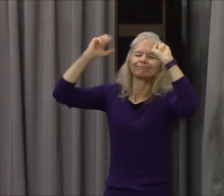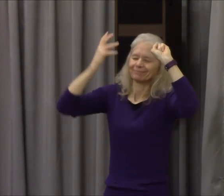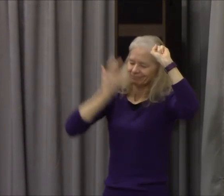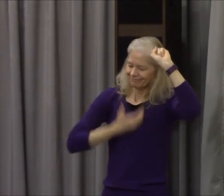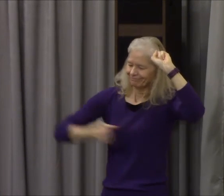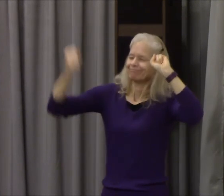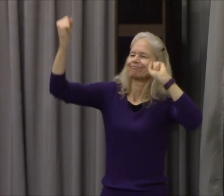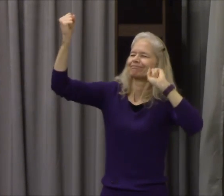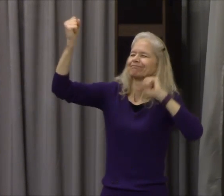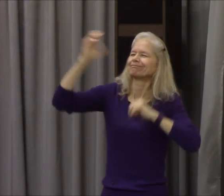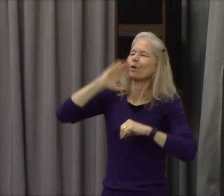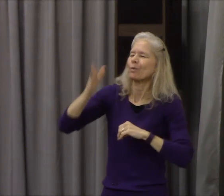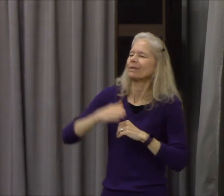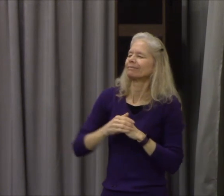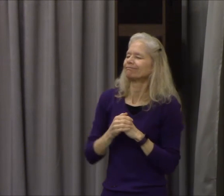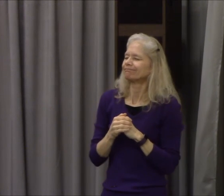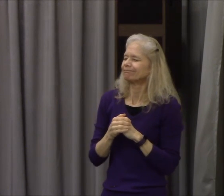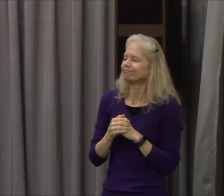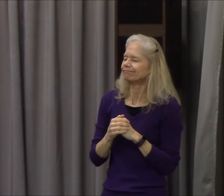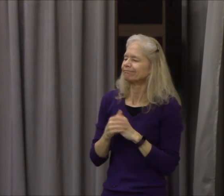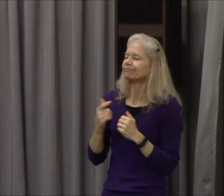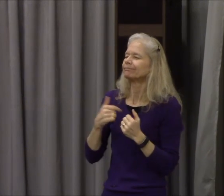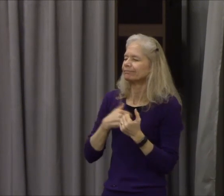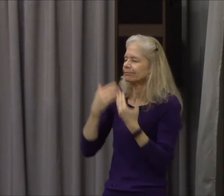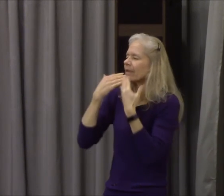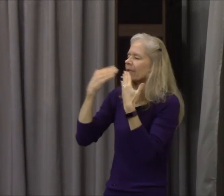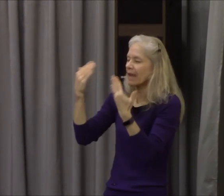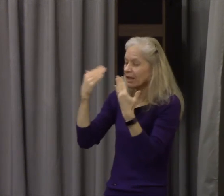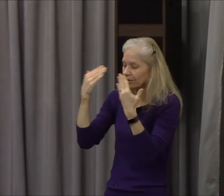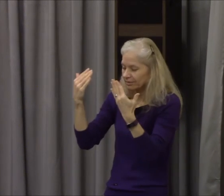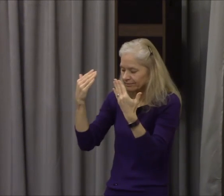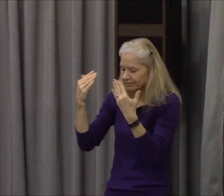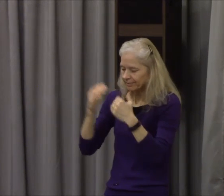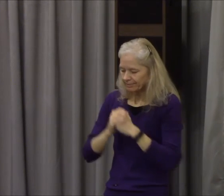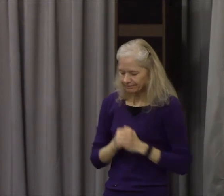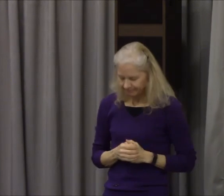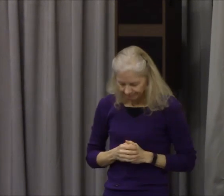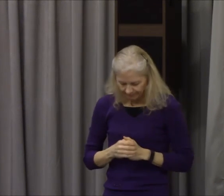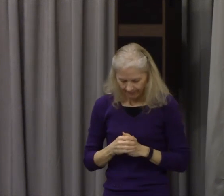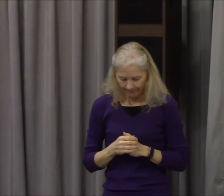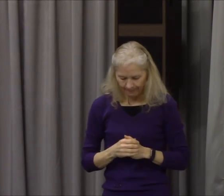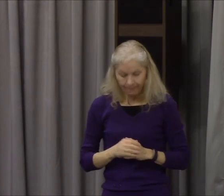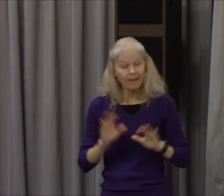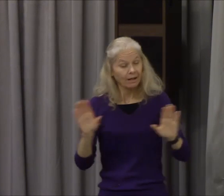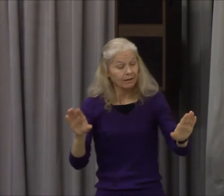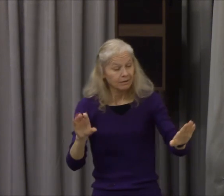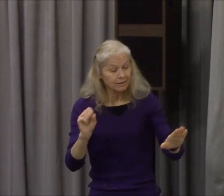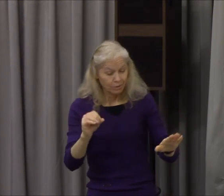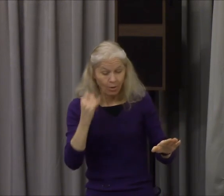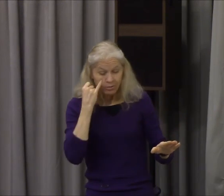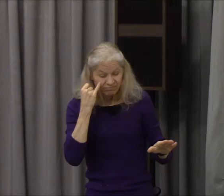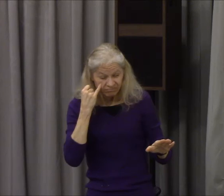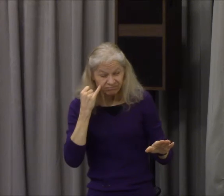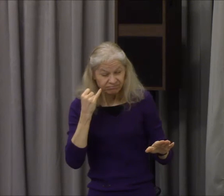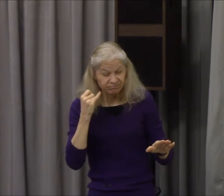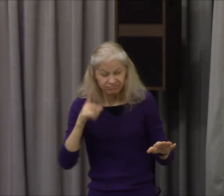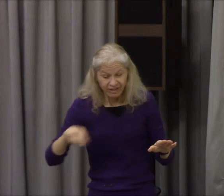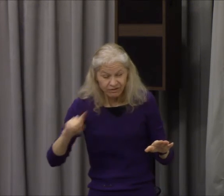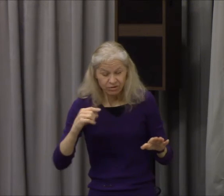communicated with you all their heart in that fashion you promise that you will hear them and you will say if they've